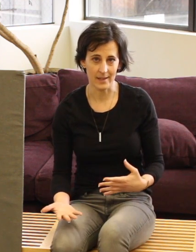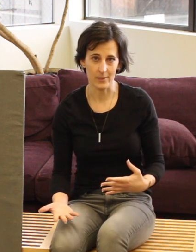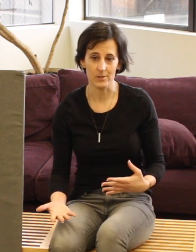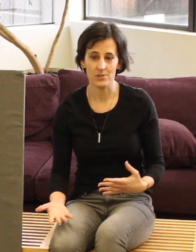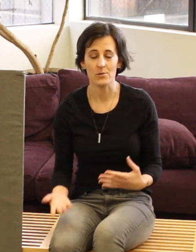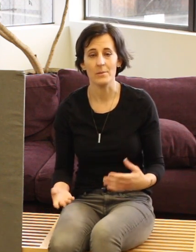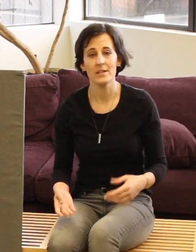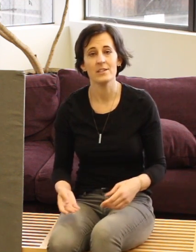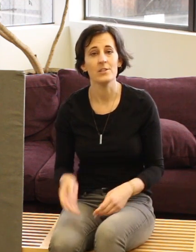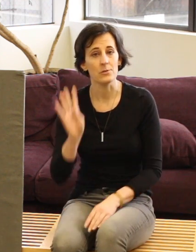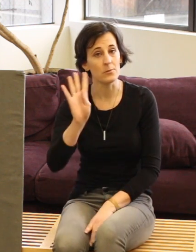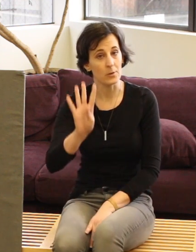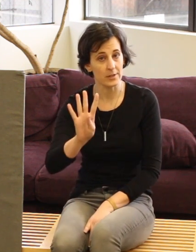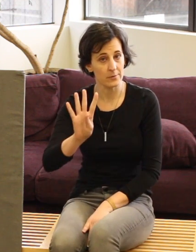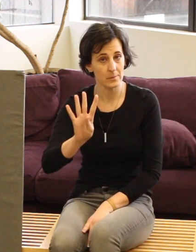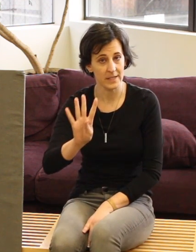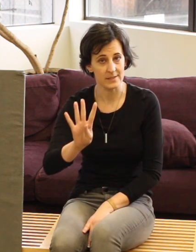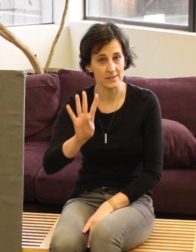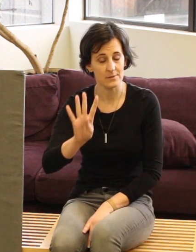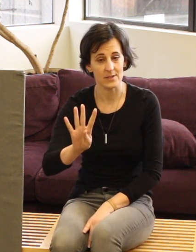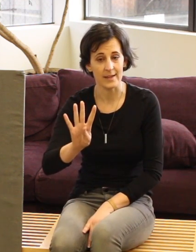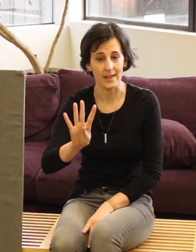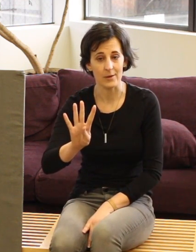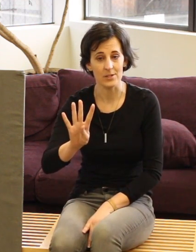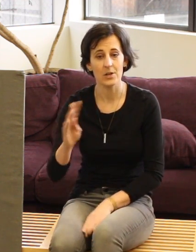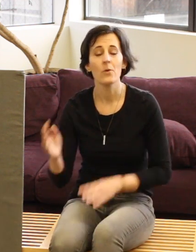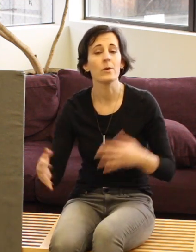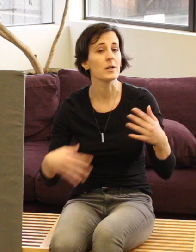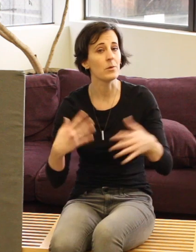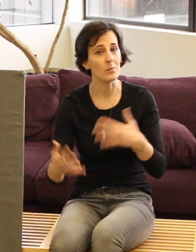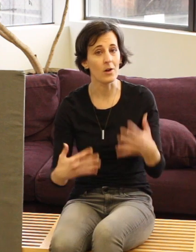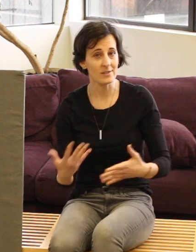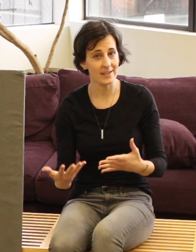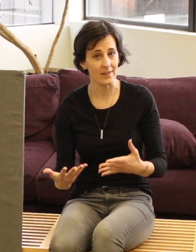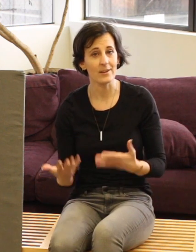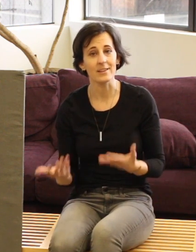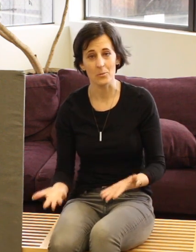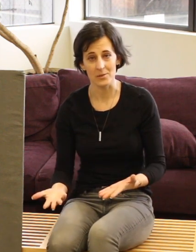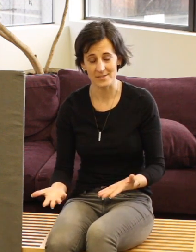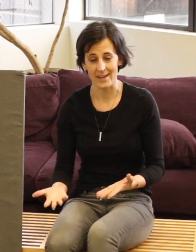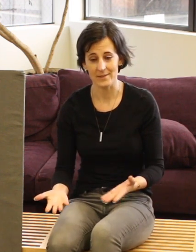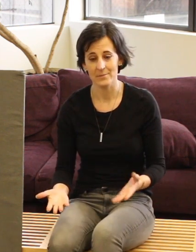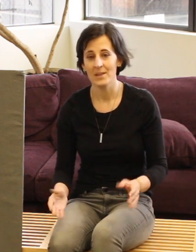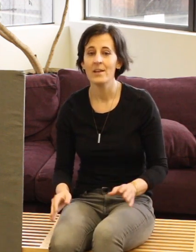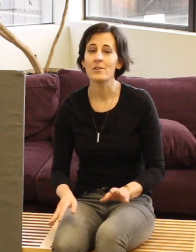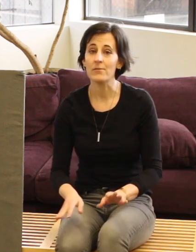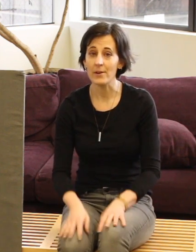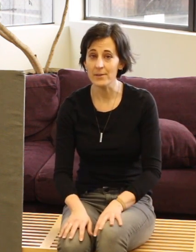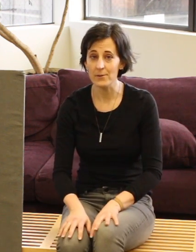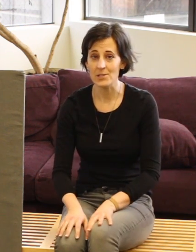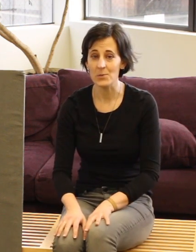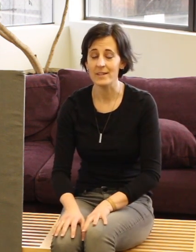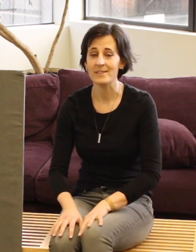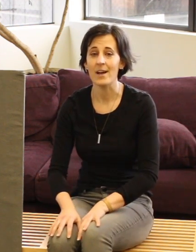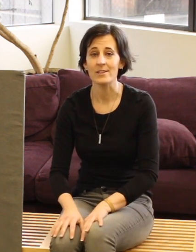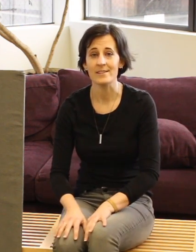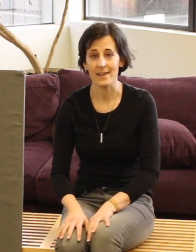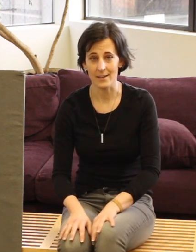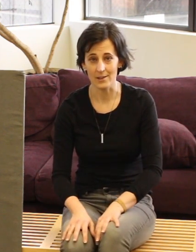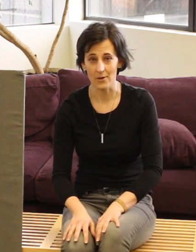language. So I'm going to teach you four different pieces of sign language. We're going to put them all together and then we'll sing. The very first one is how to say hello.